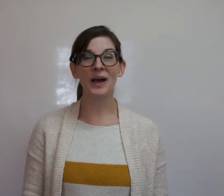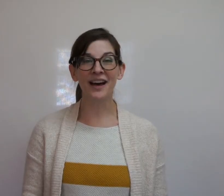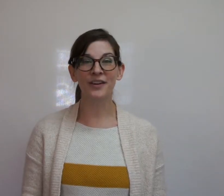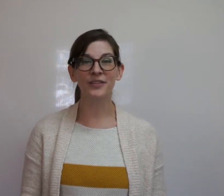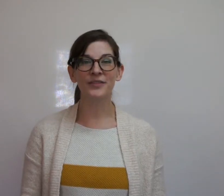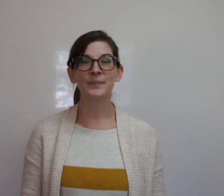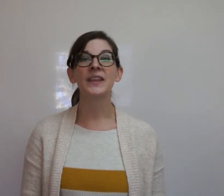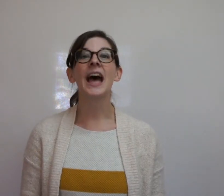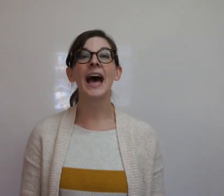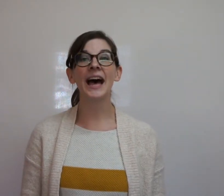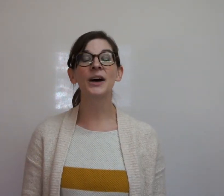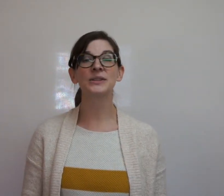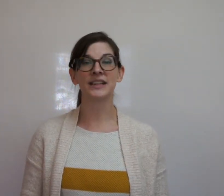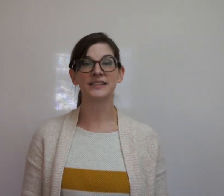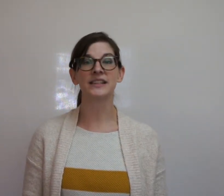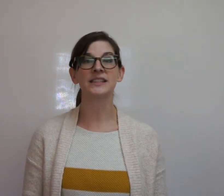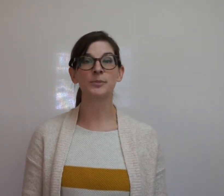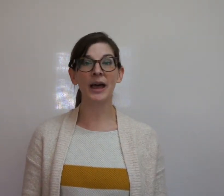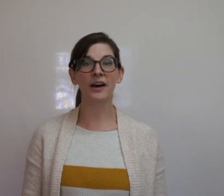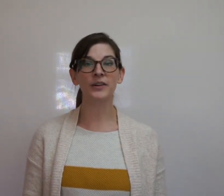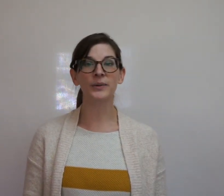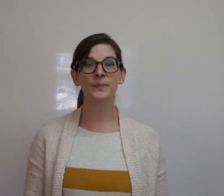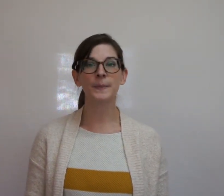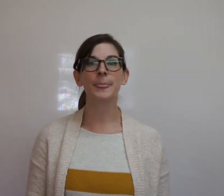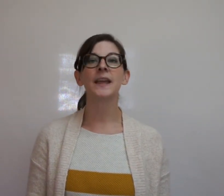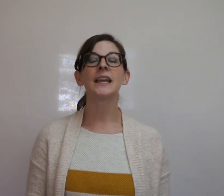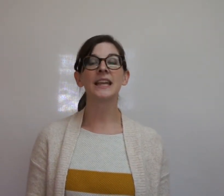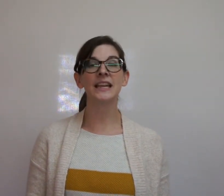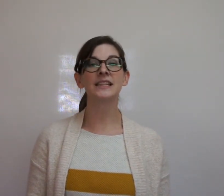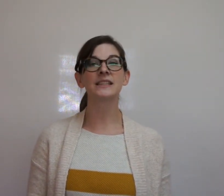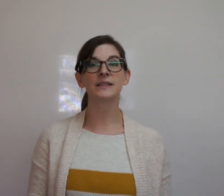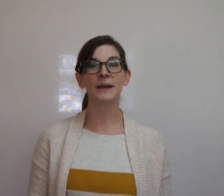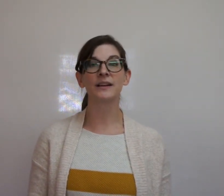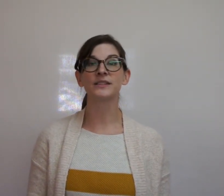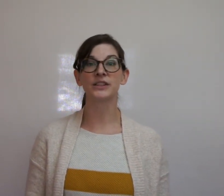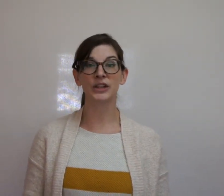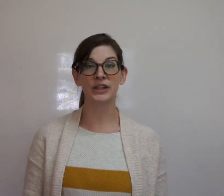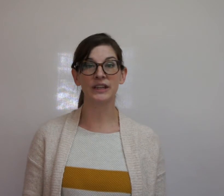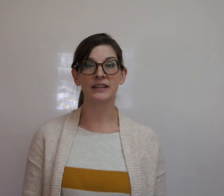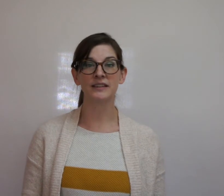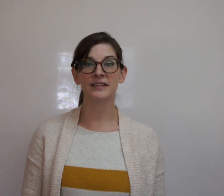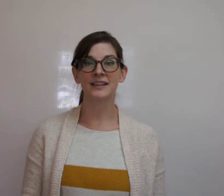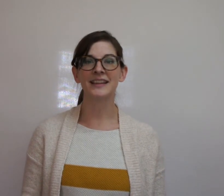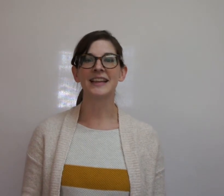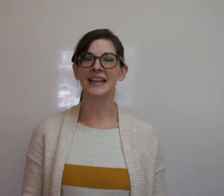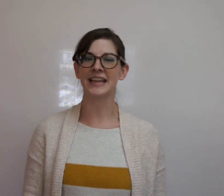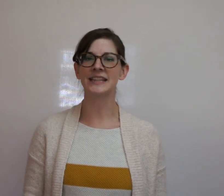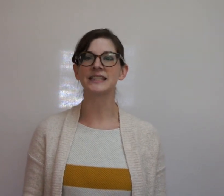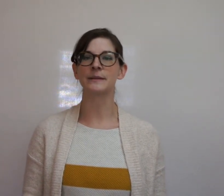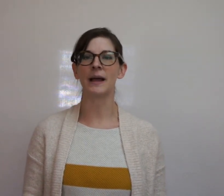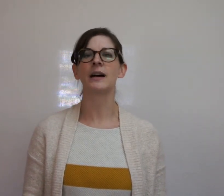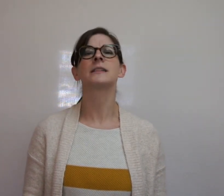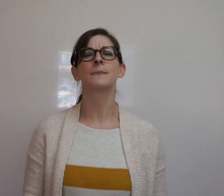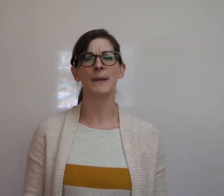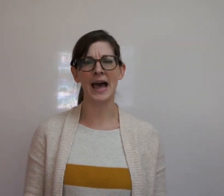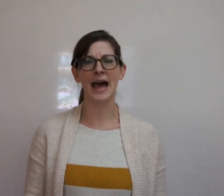twelve, how does it smell? It smells good. It smells bad.